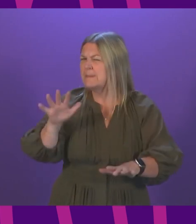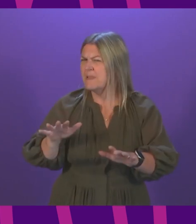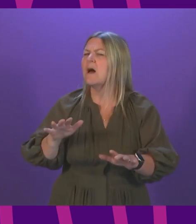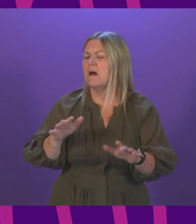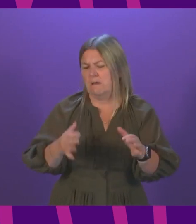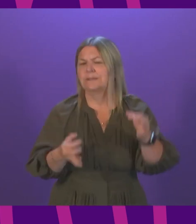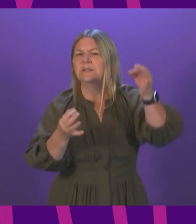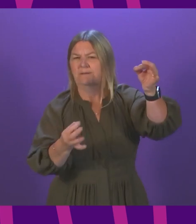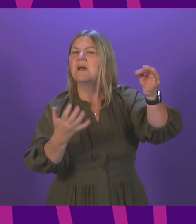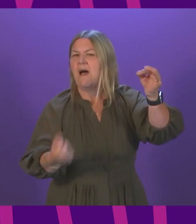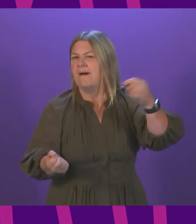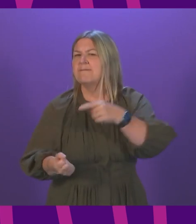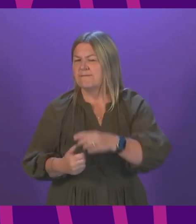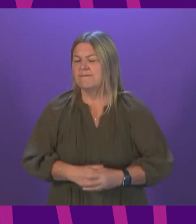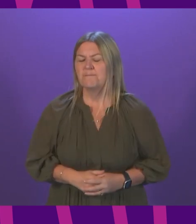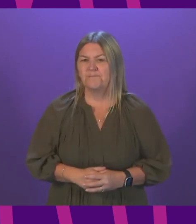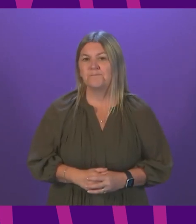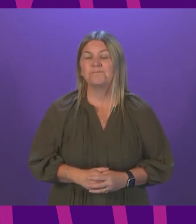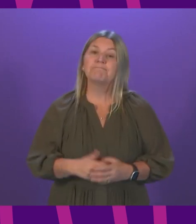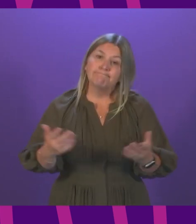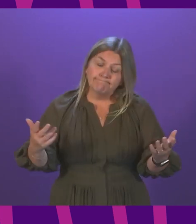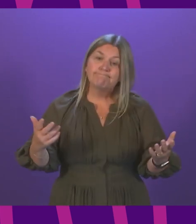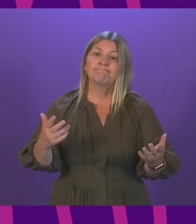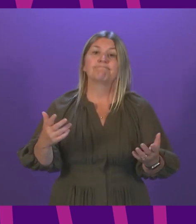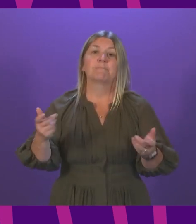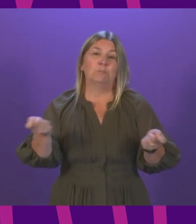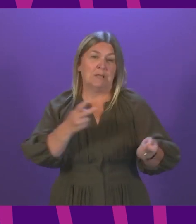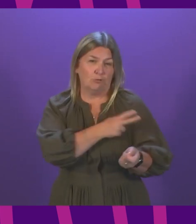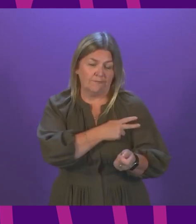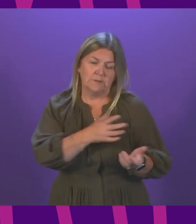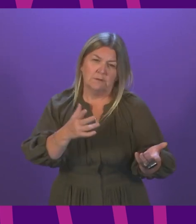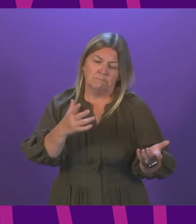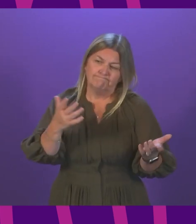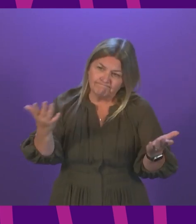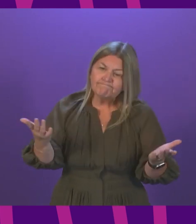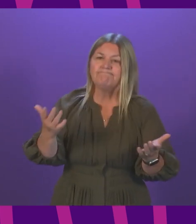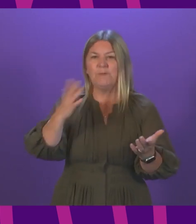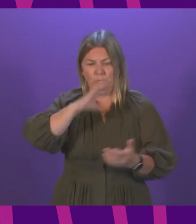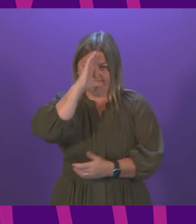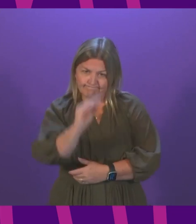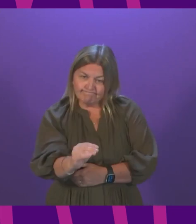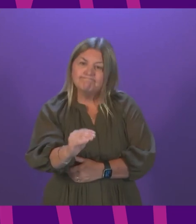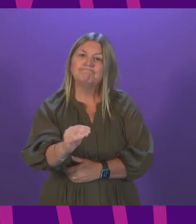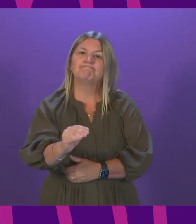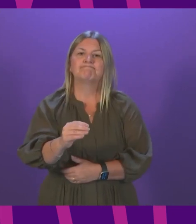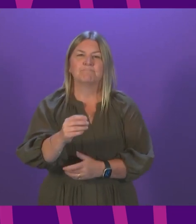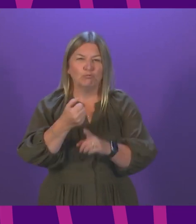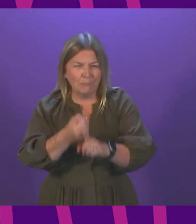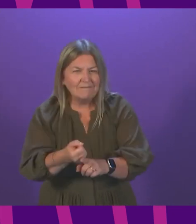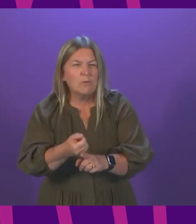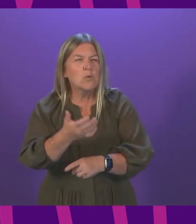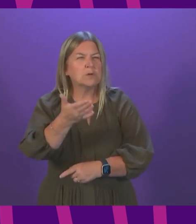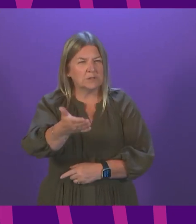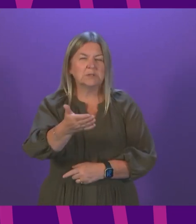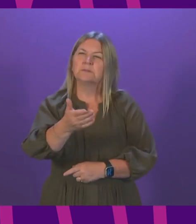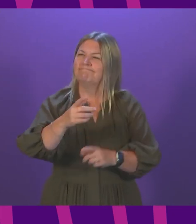proposed here in Scotland. Presiding officer, let me close by emphasising again the steps all of us can take to get and keep